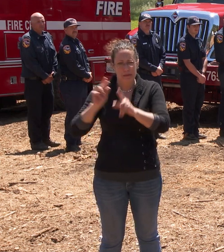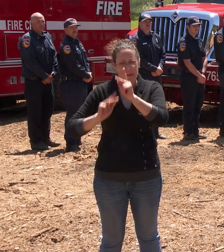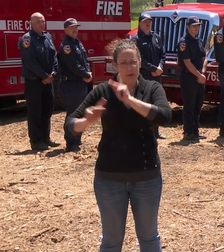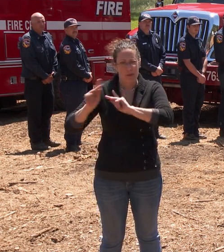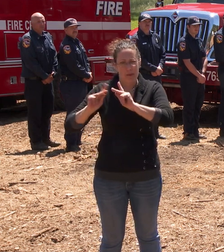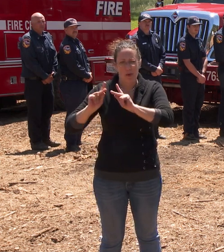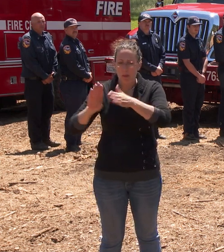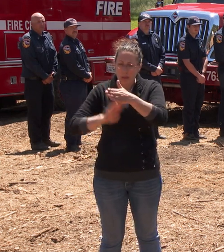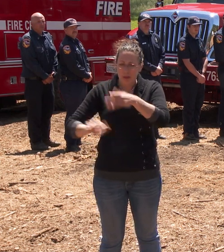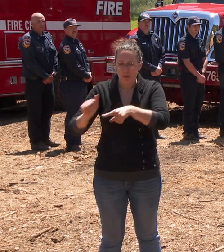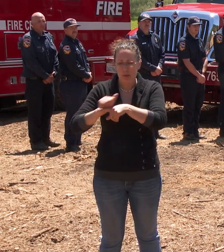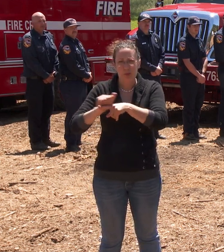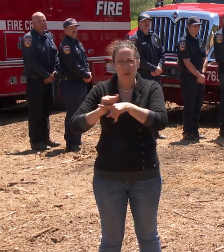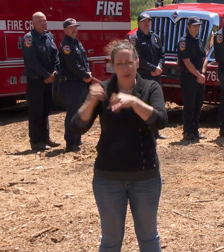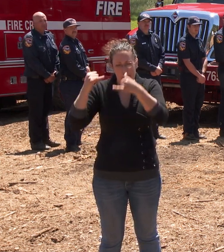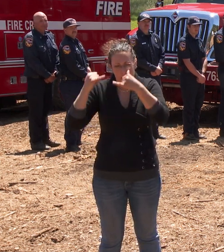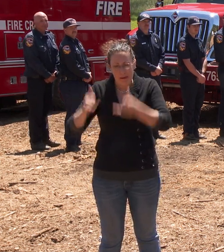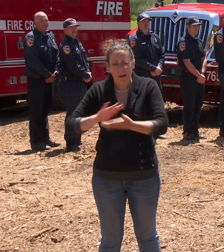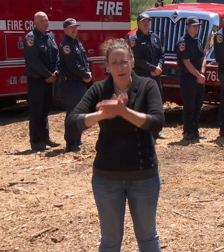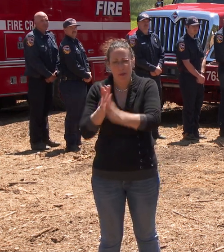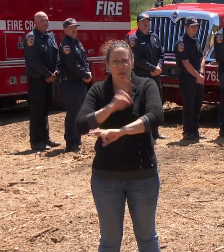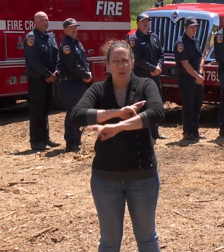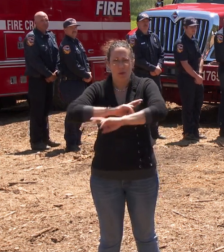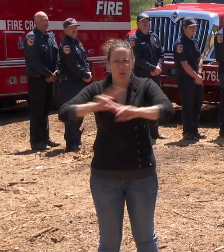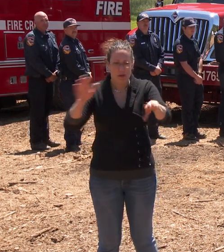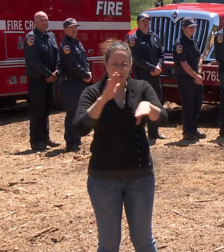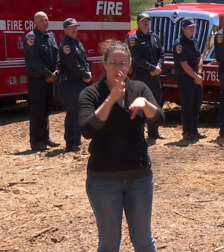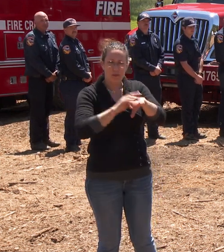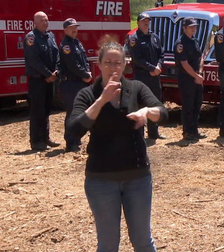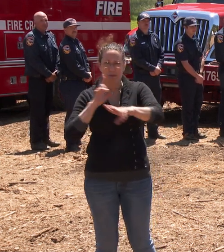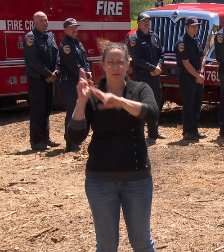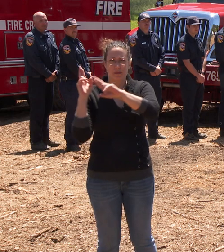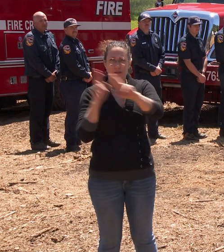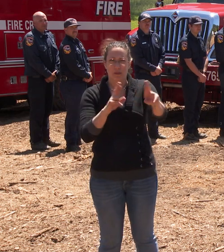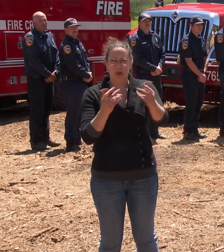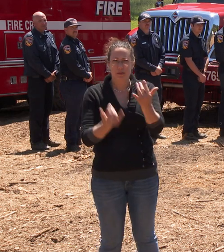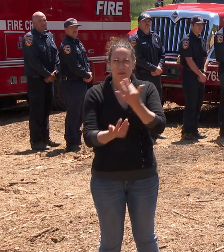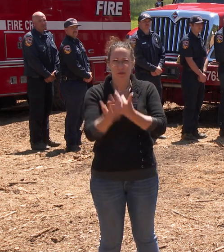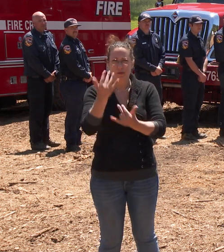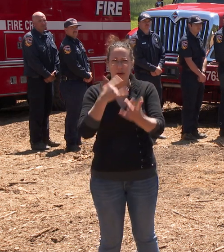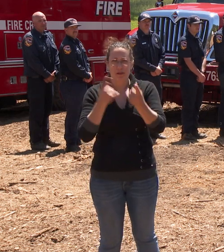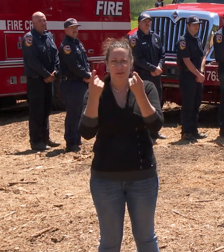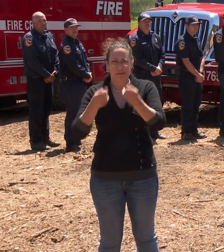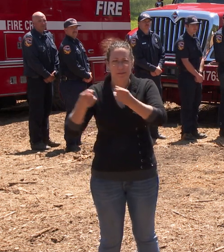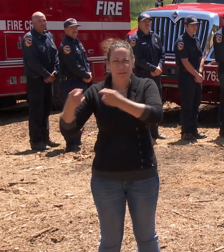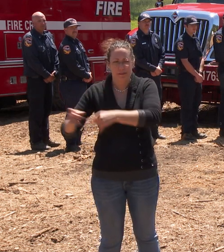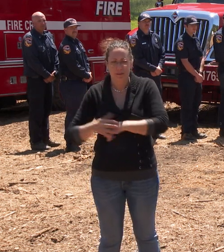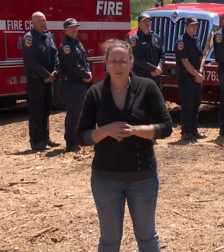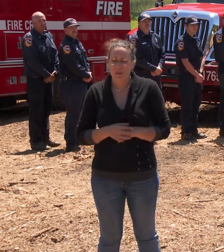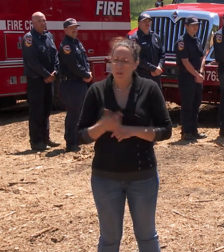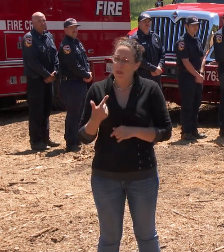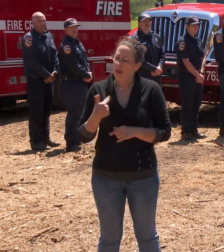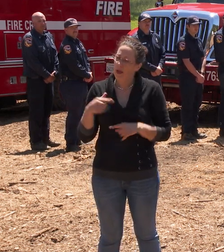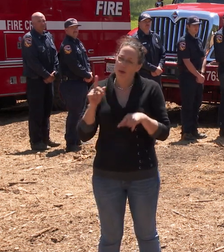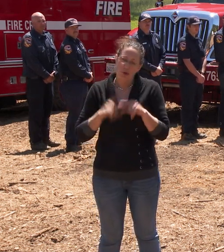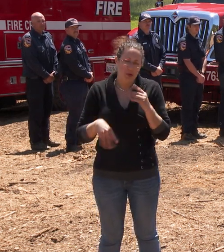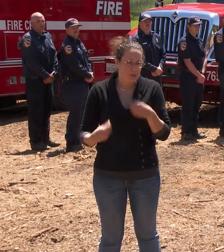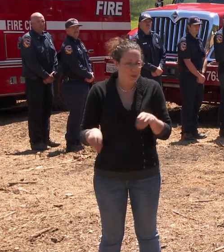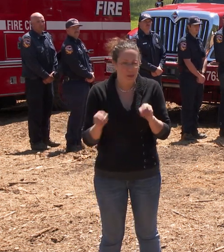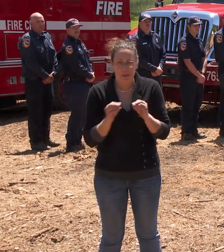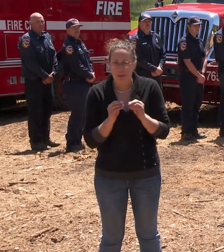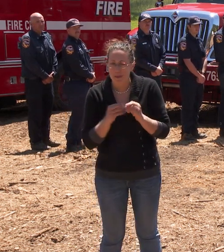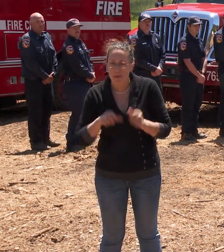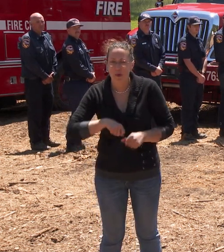their basic training ready to answer the call and to respond to wildfires. And I couldn't be more proud to share that the